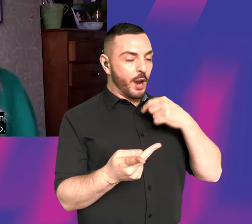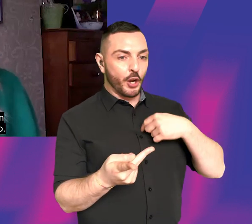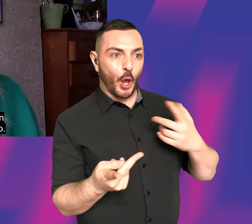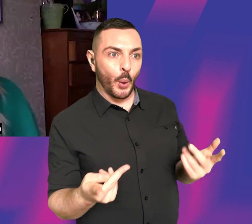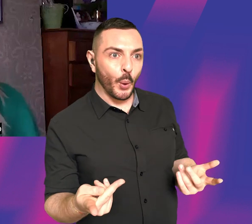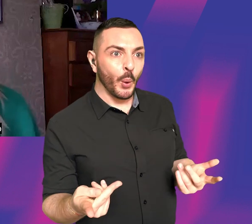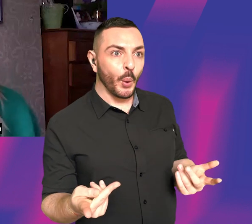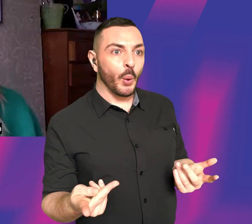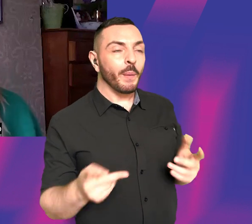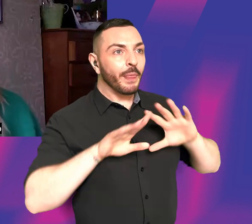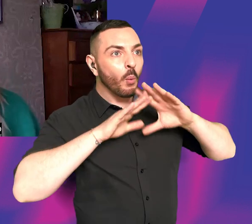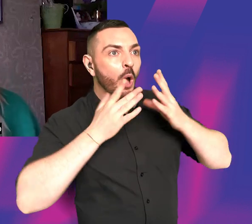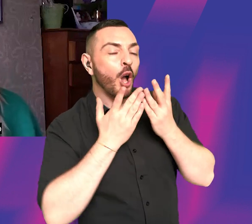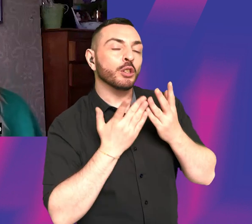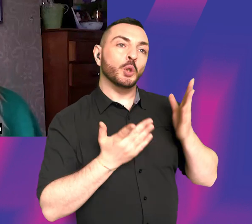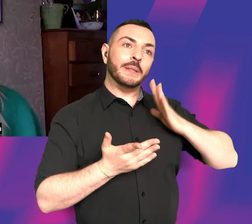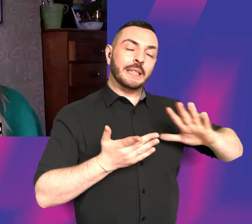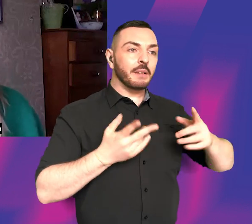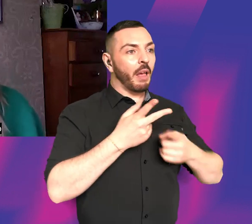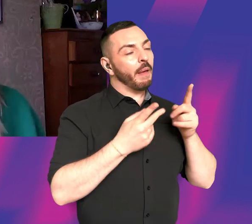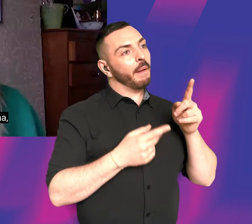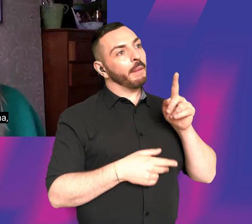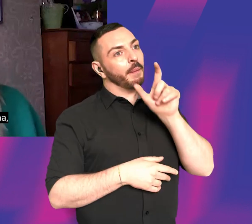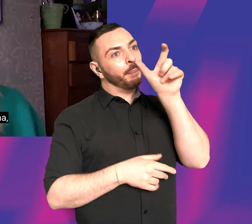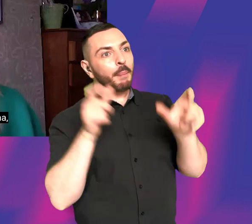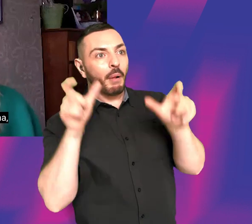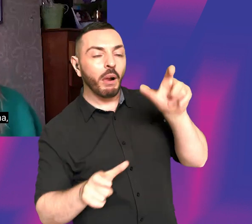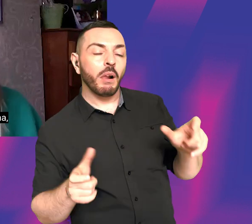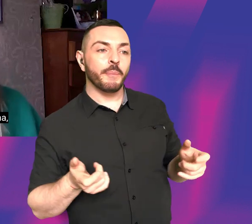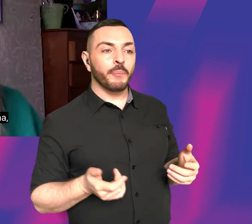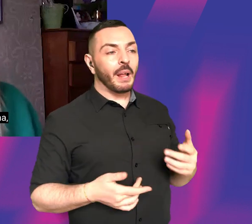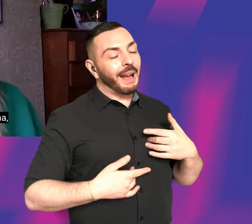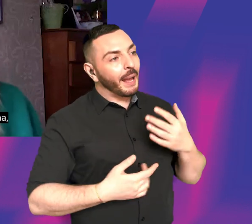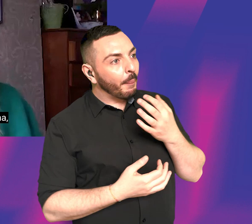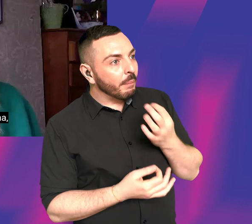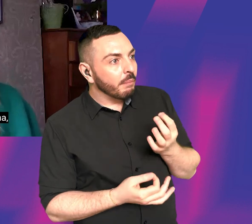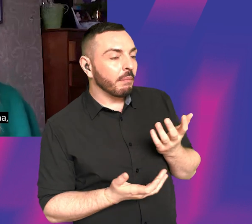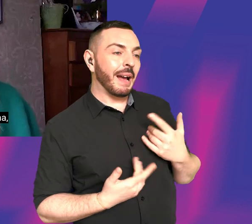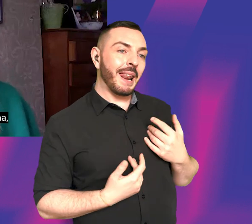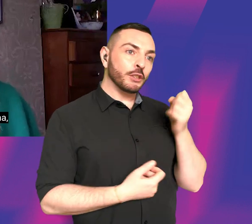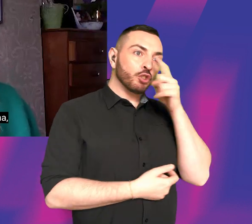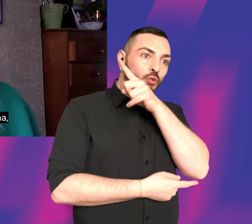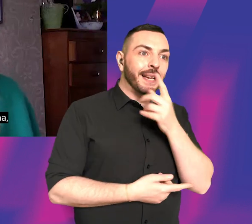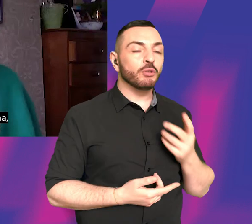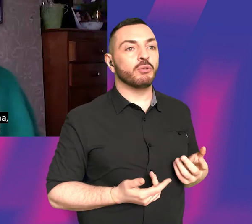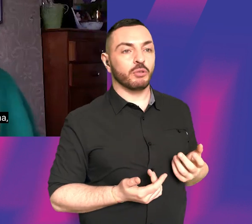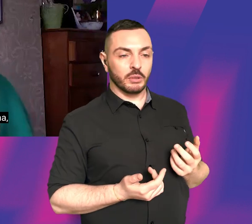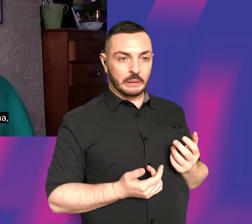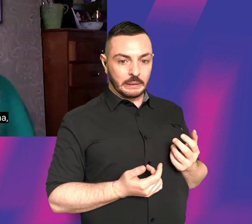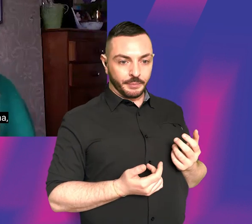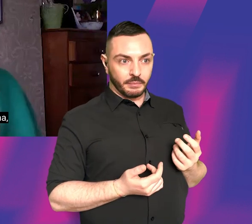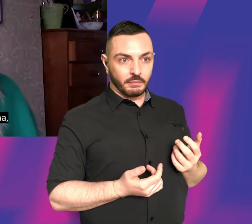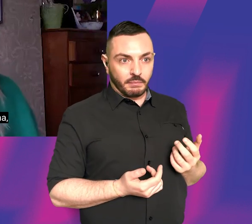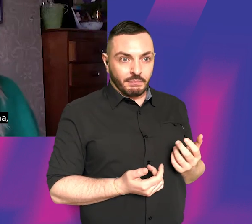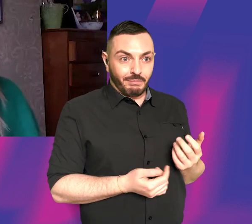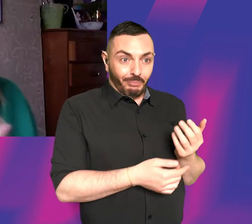like you need, you need to have other people who, you know, I particularly like quite strange cinema, like, you know, no one else in my